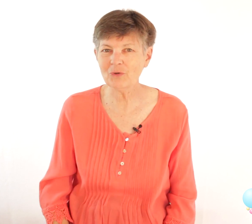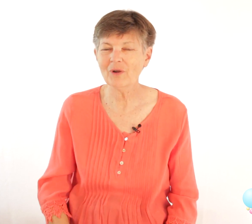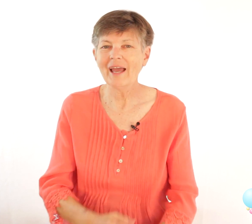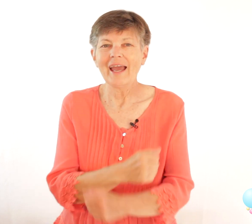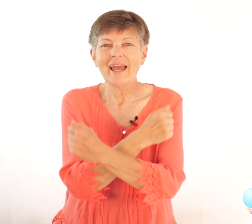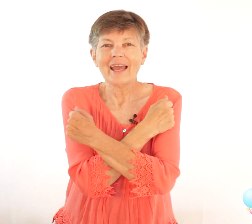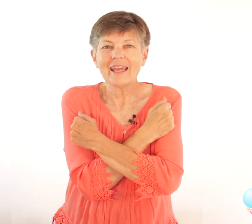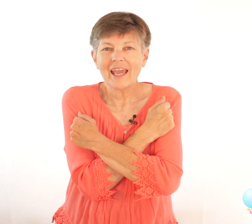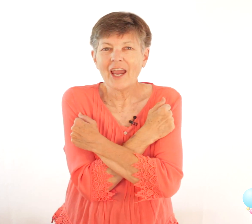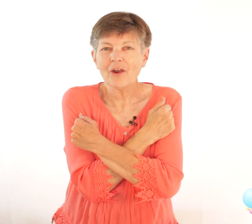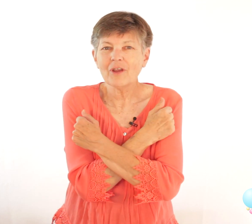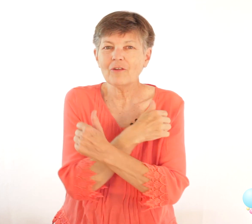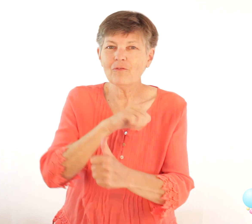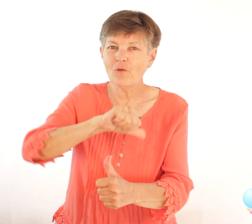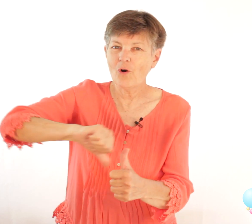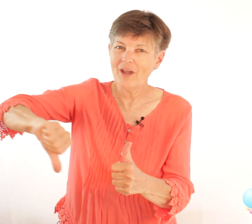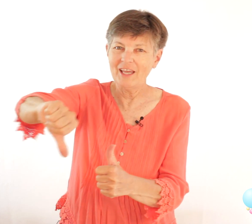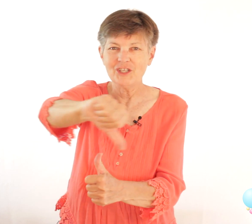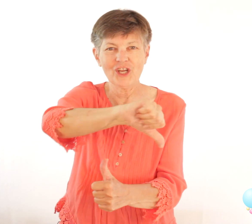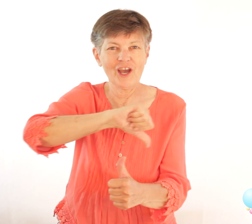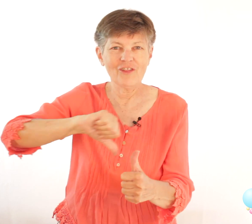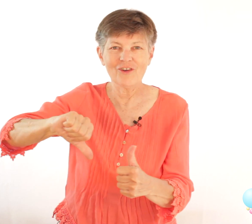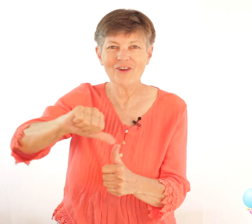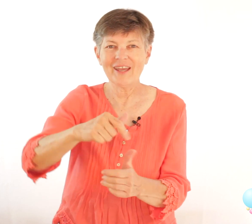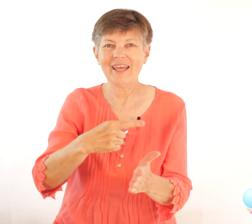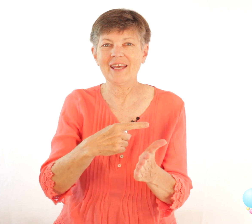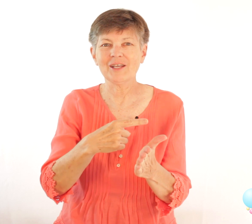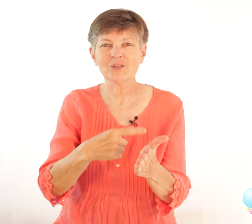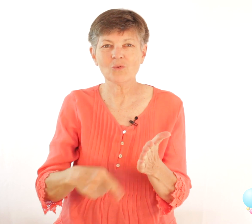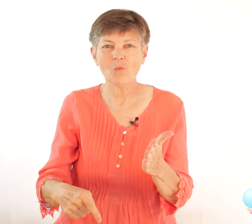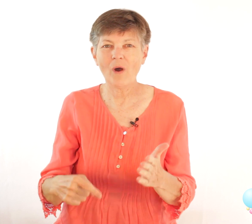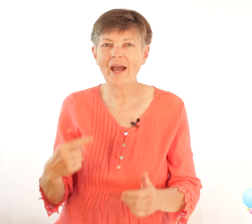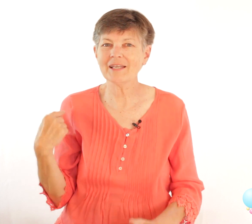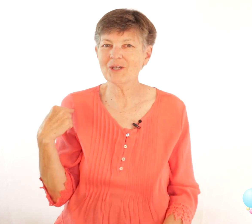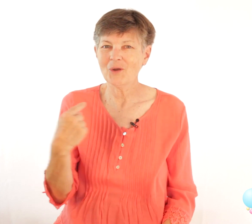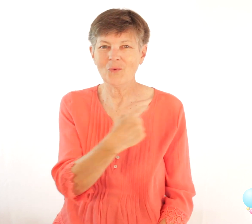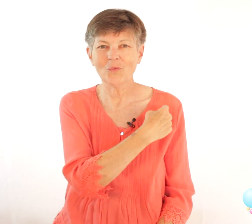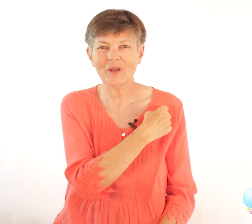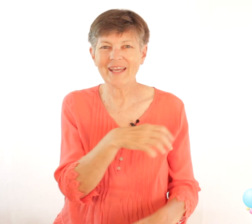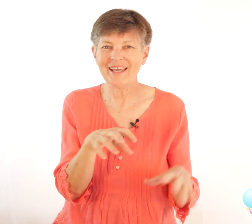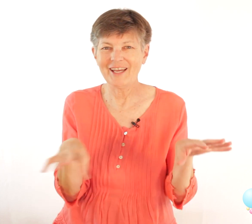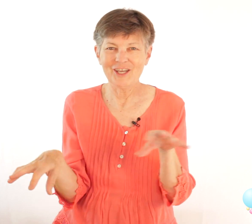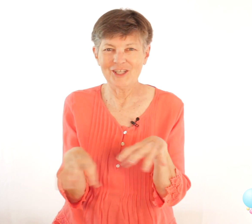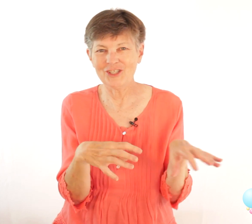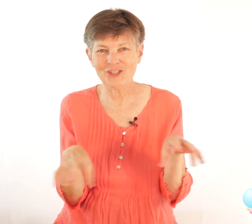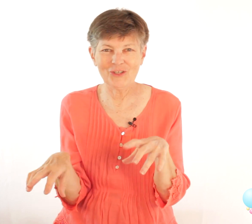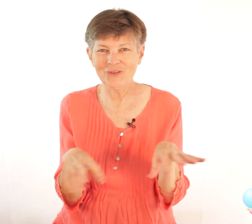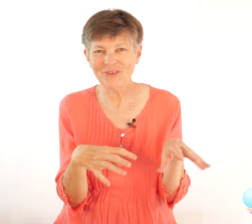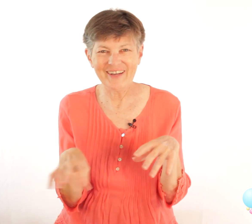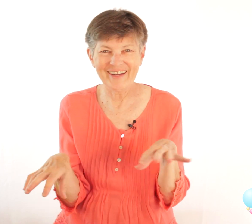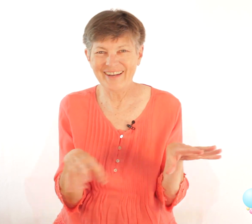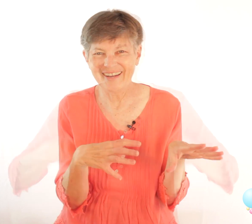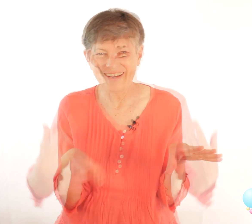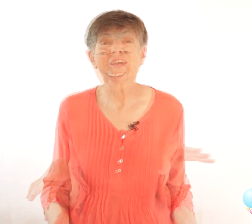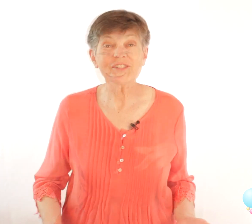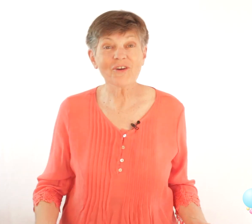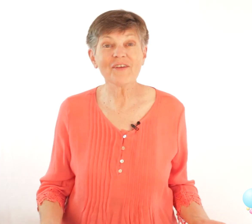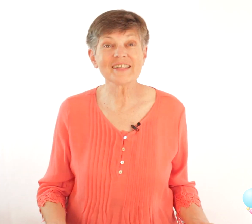caring for each other is what we do so these are all the